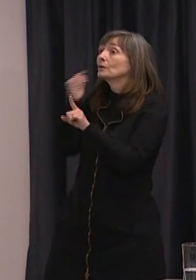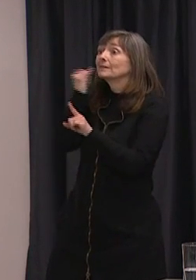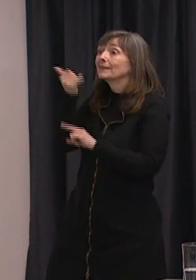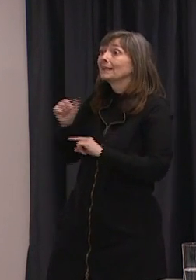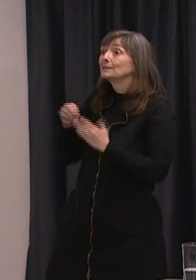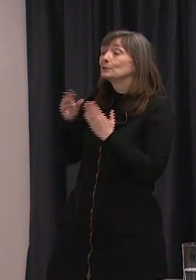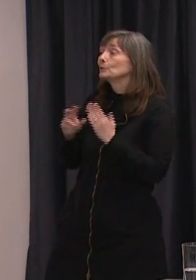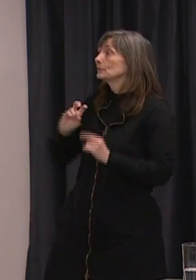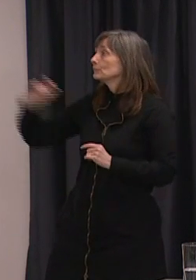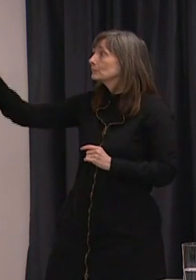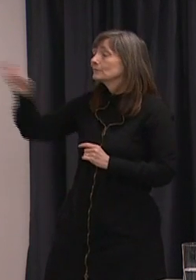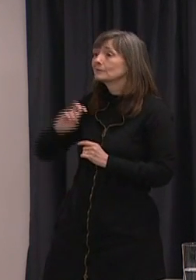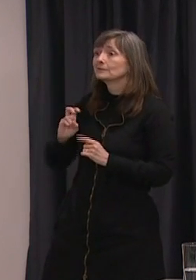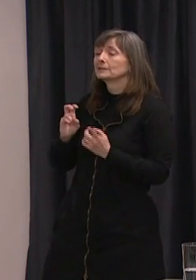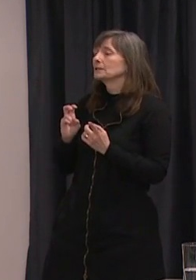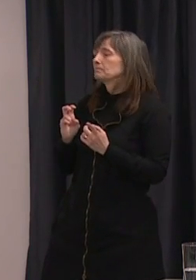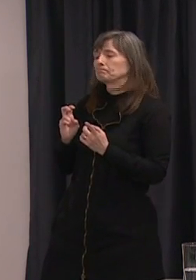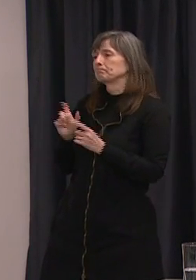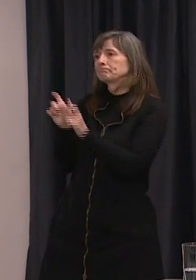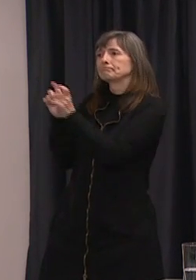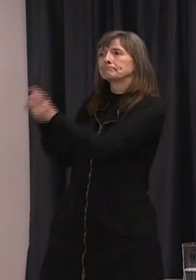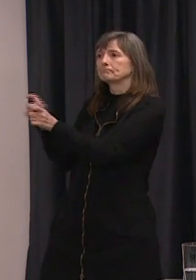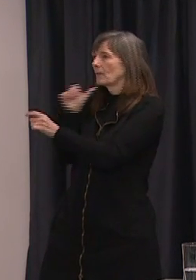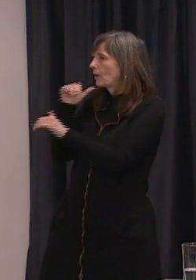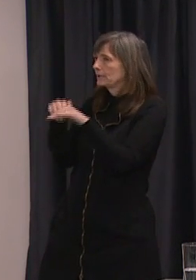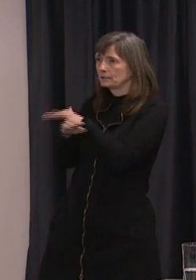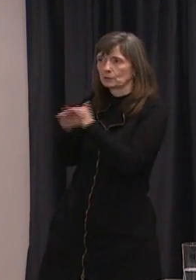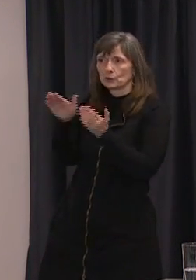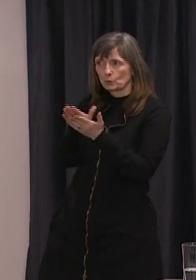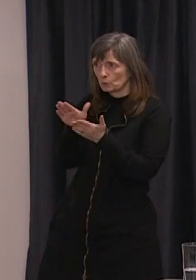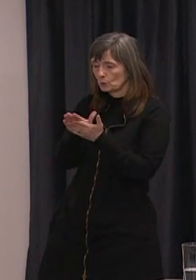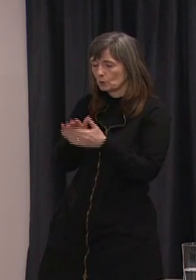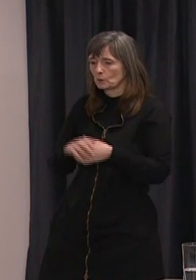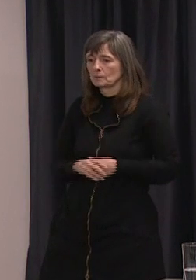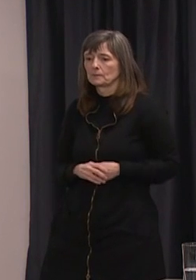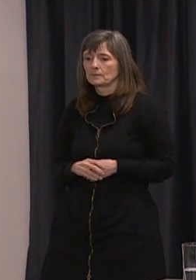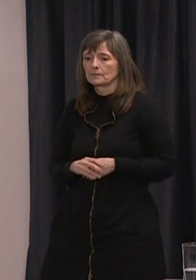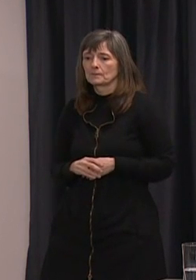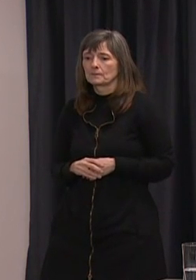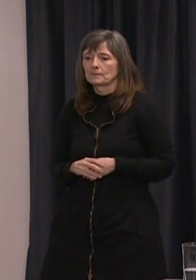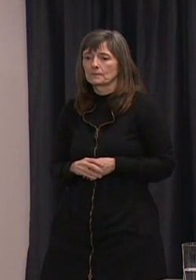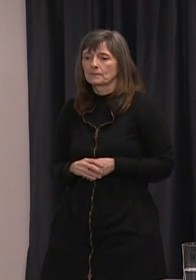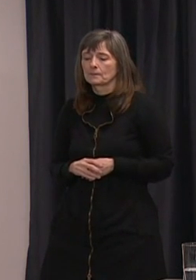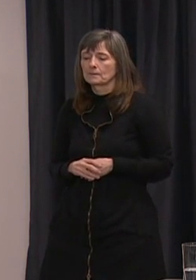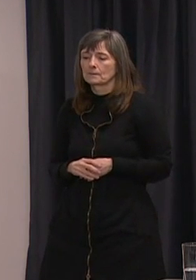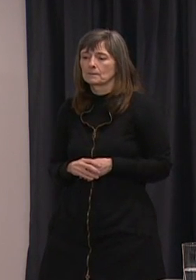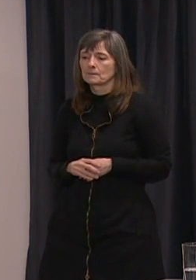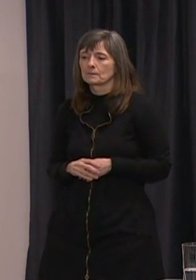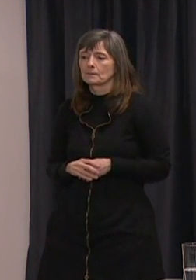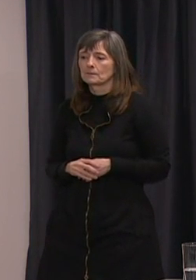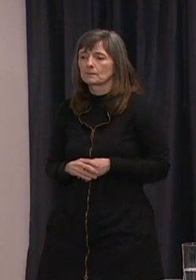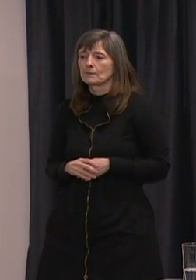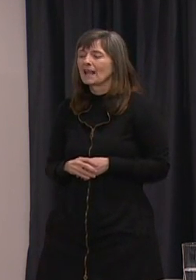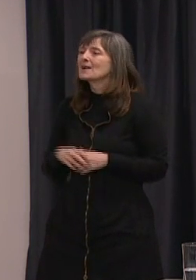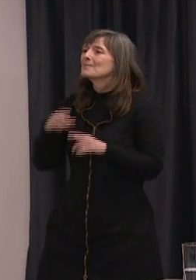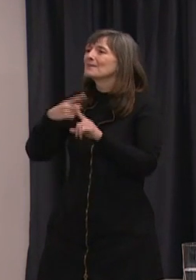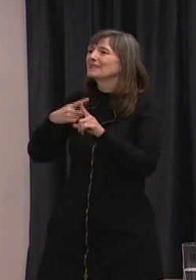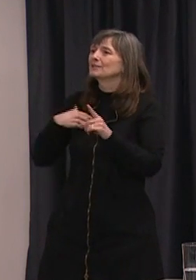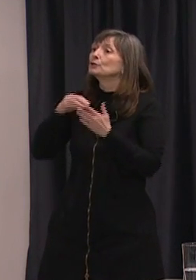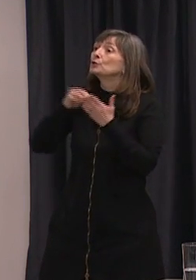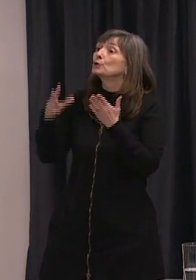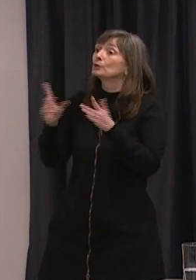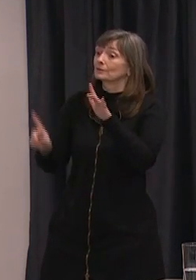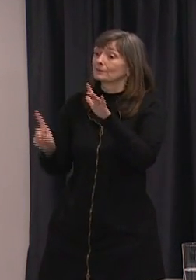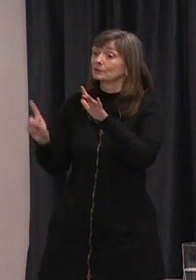been in contact with the case from going into the school and they have sort of have staggered times for the